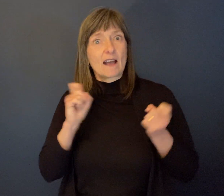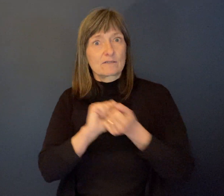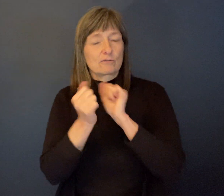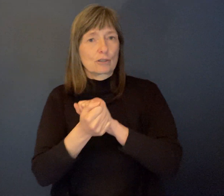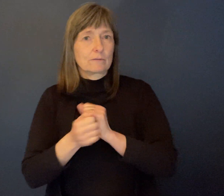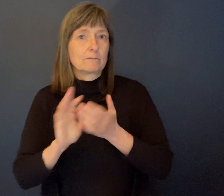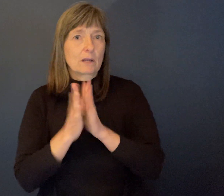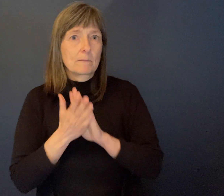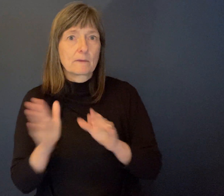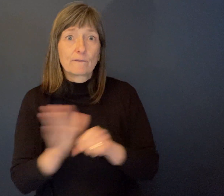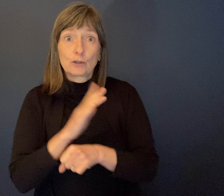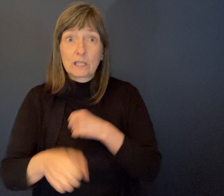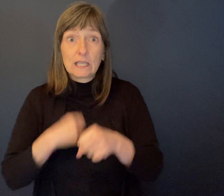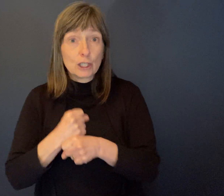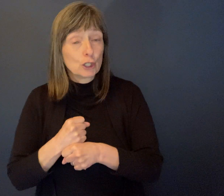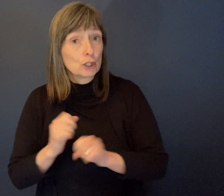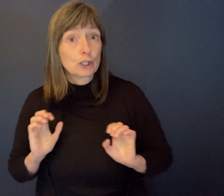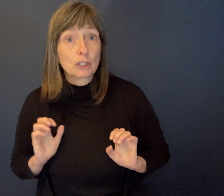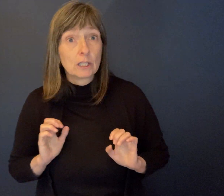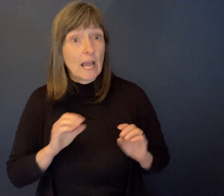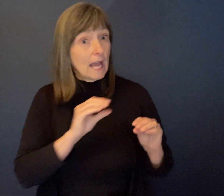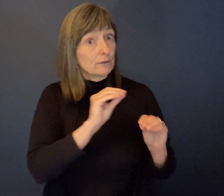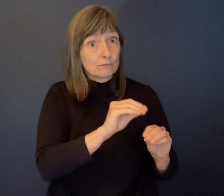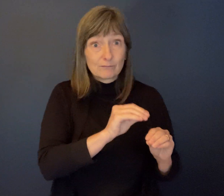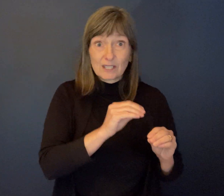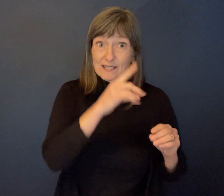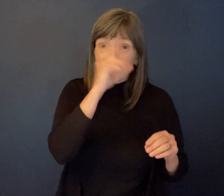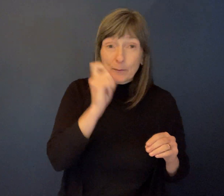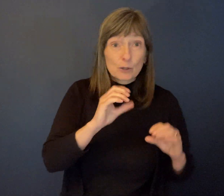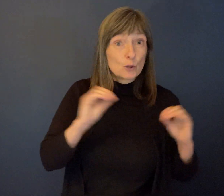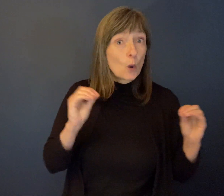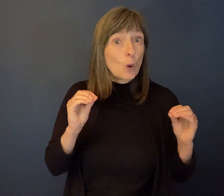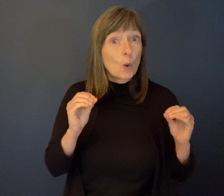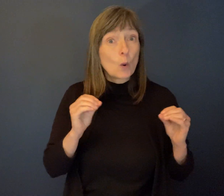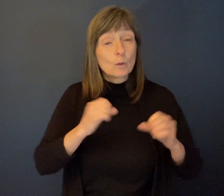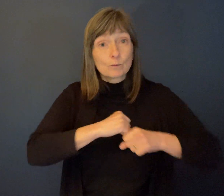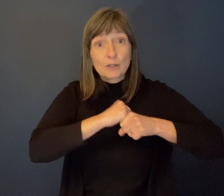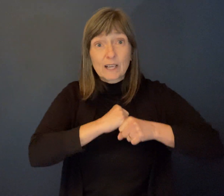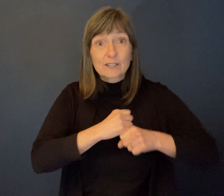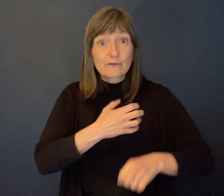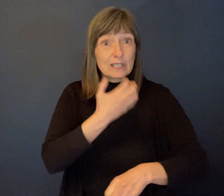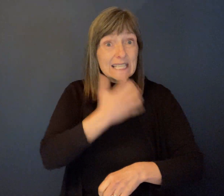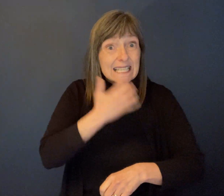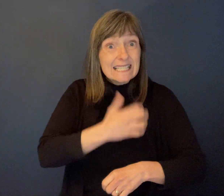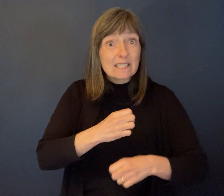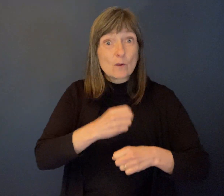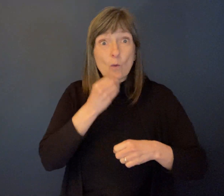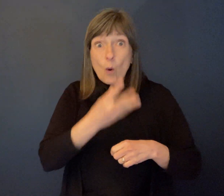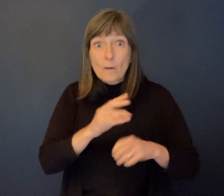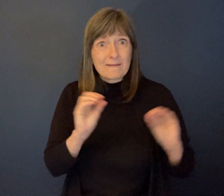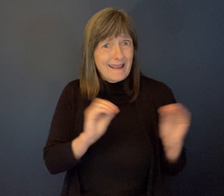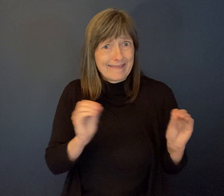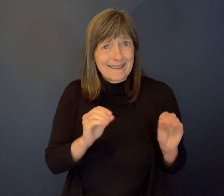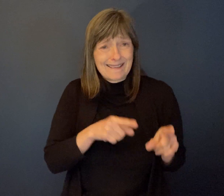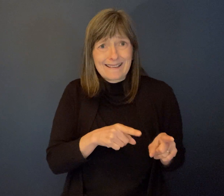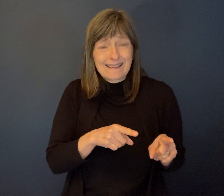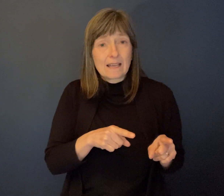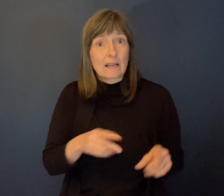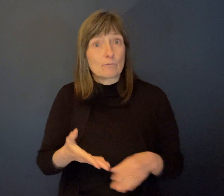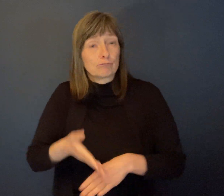it was just a summer camp. It wasn't even winterized. So yeah, they did a fair bit of work. So kudos to them for the work they did. And the staff. I mean, I remember